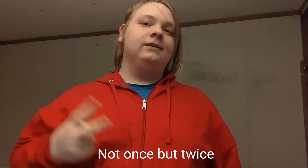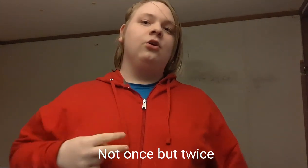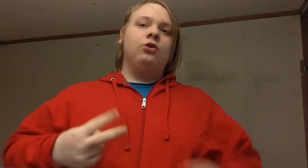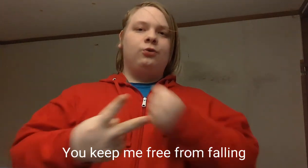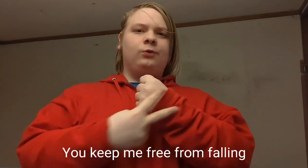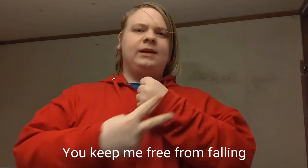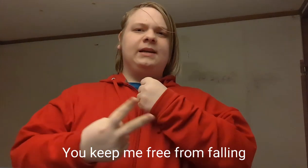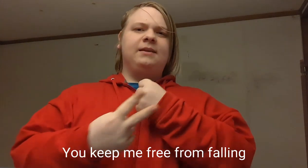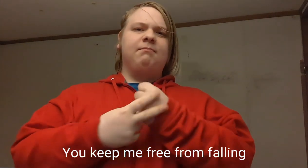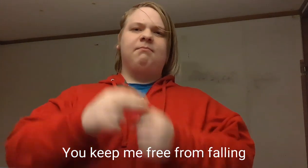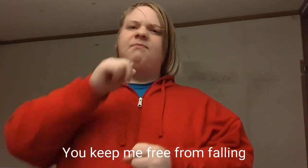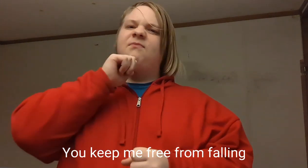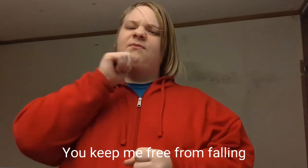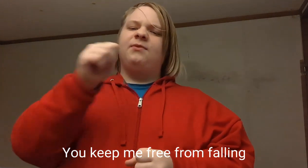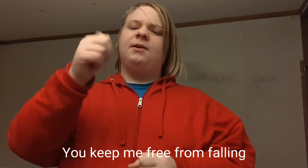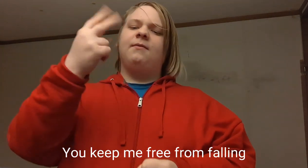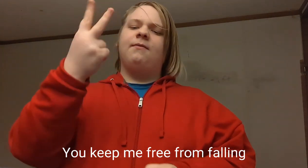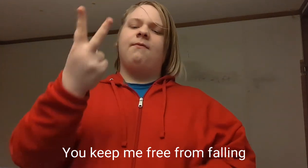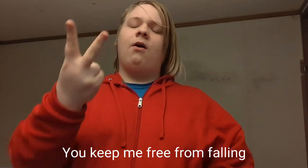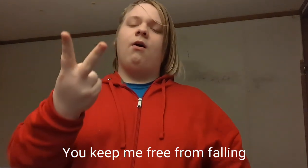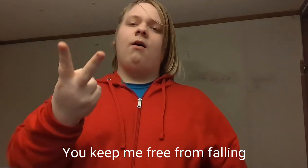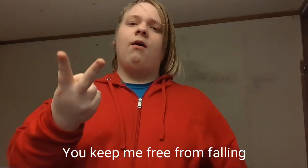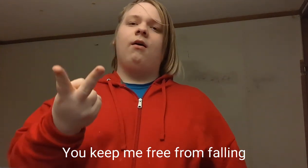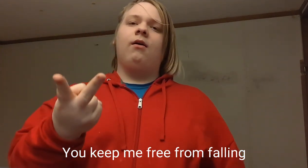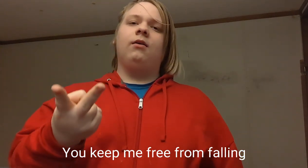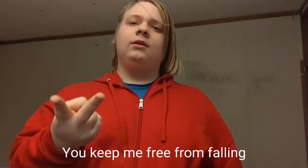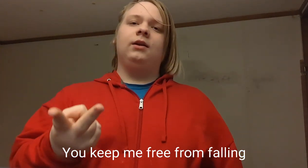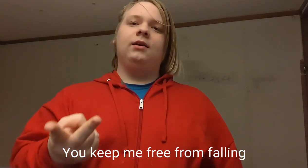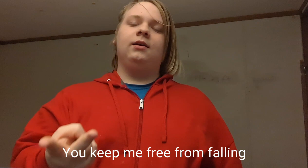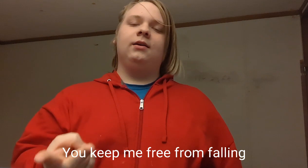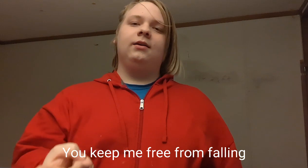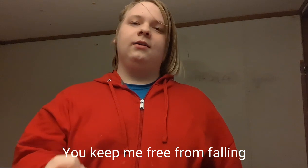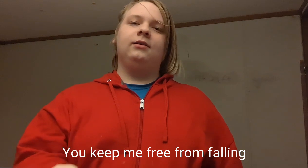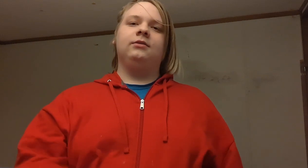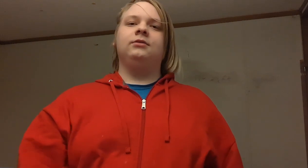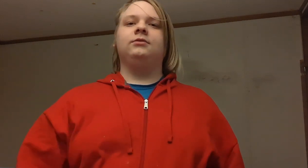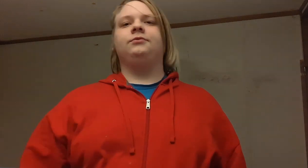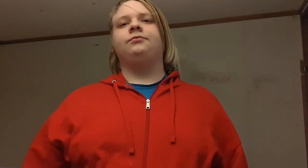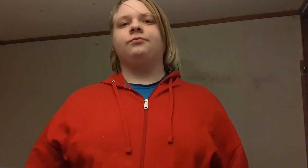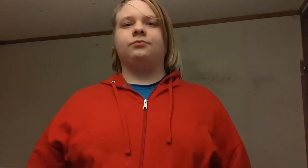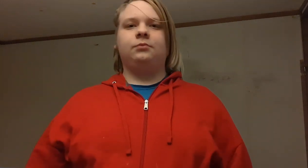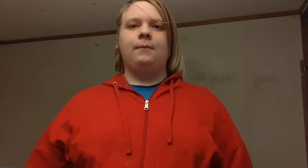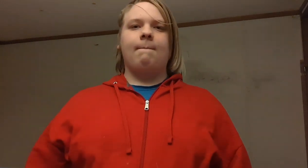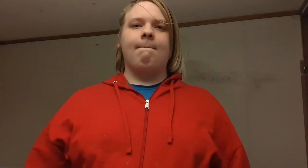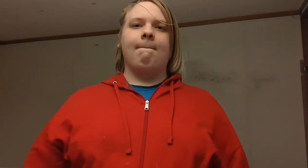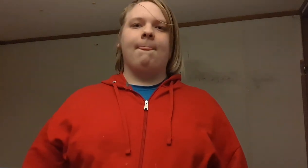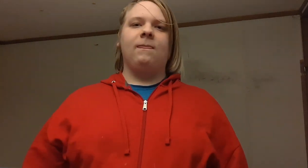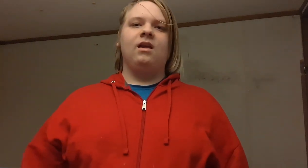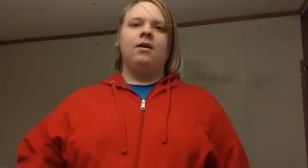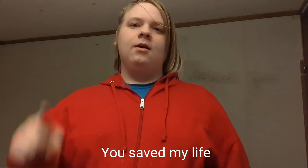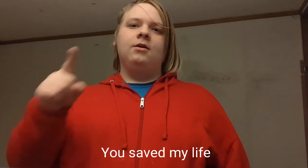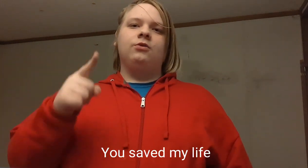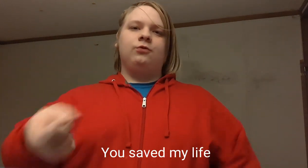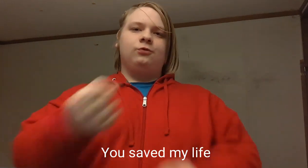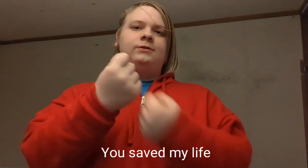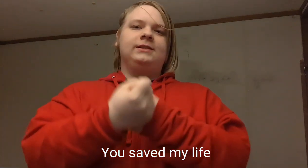keep me free from falling You saved my